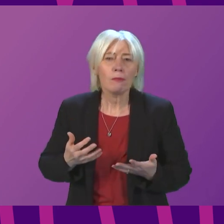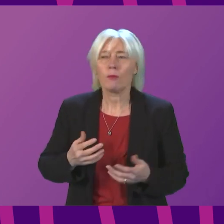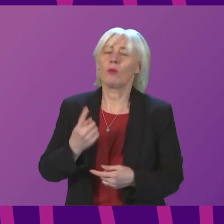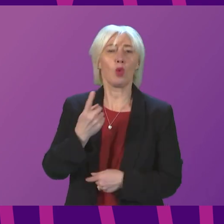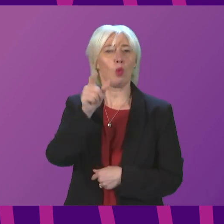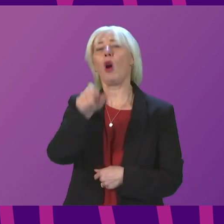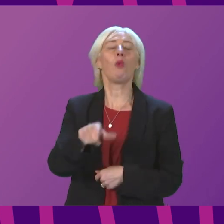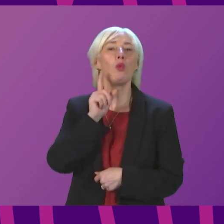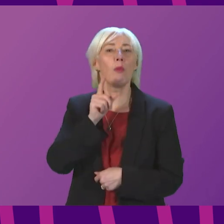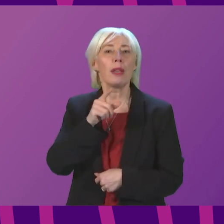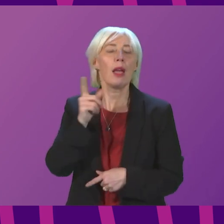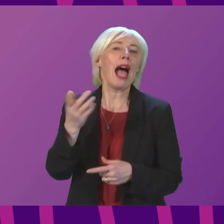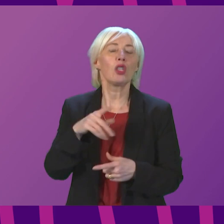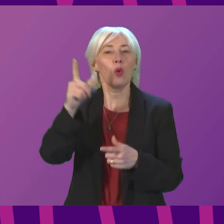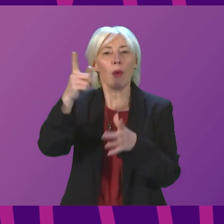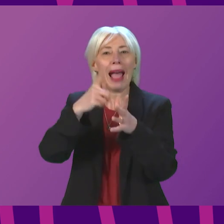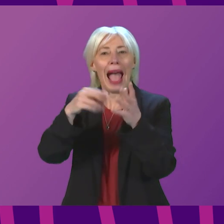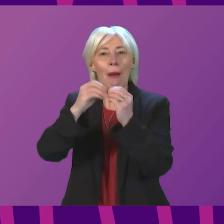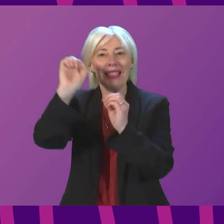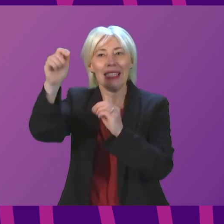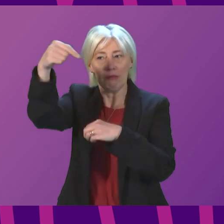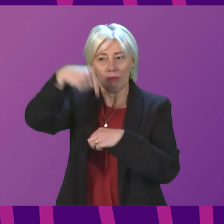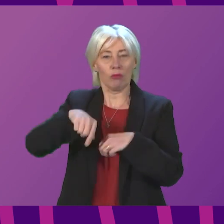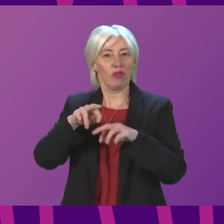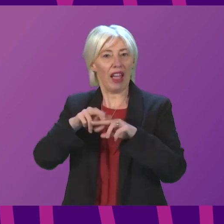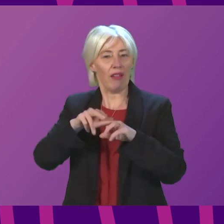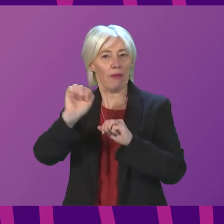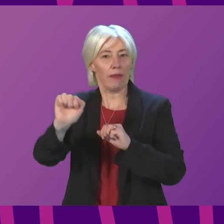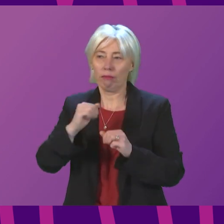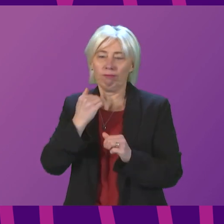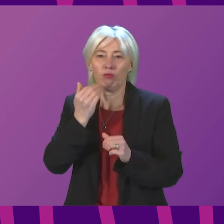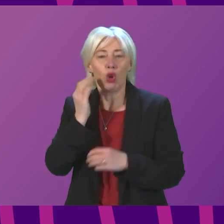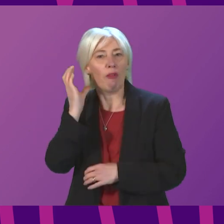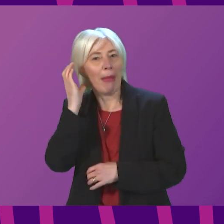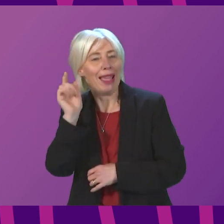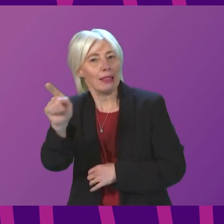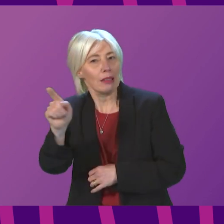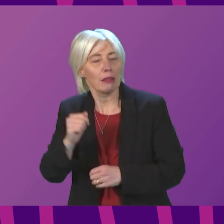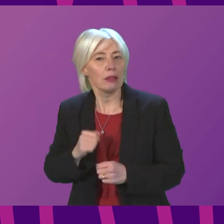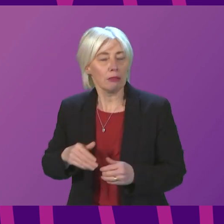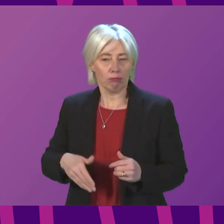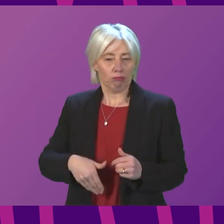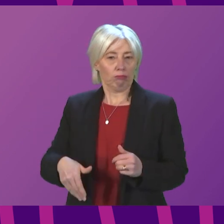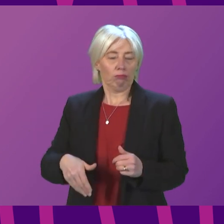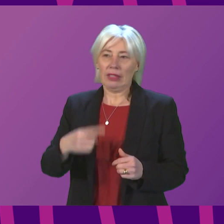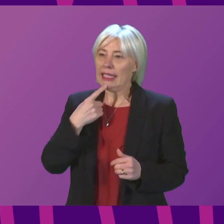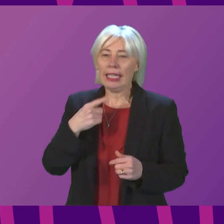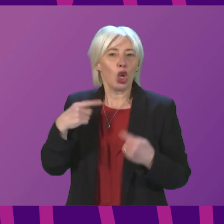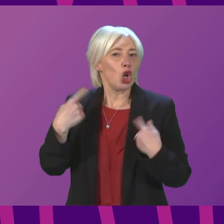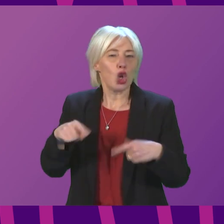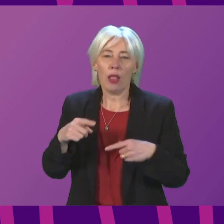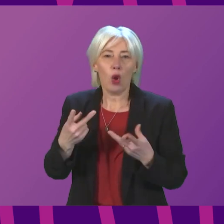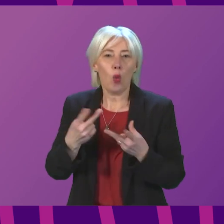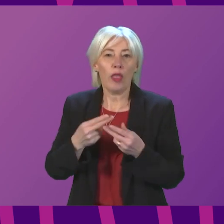Williamson, who was transferred from Aberdeen to Kirkcaldy because of a lack of beds. She was told she would not be allowed to go with her